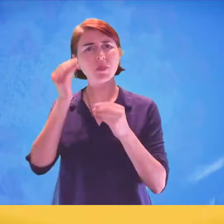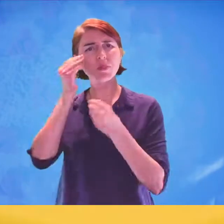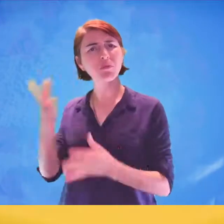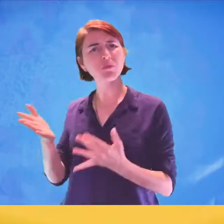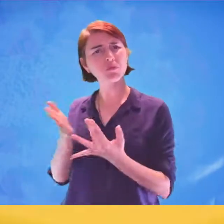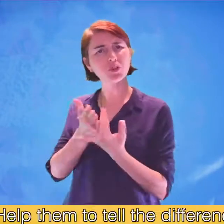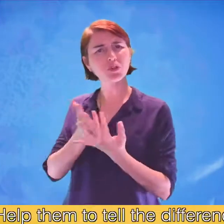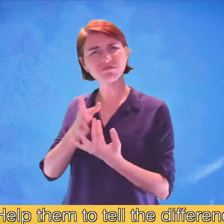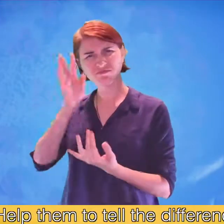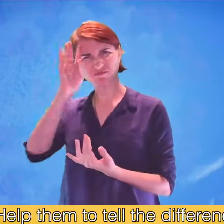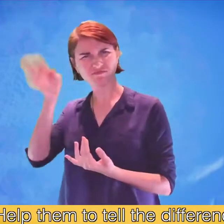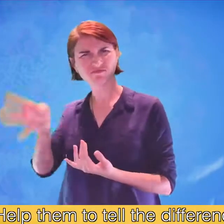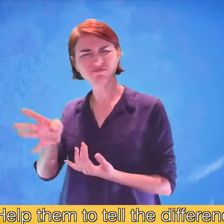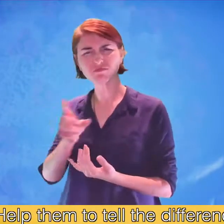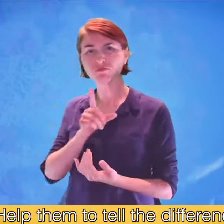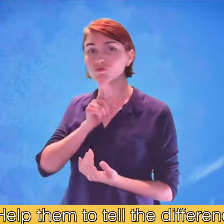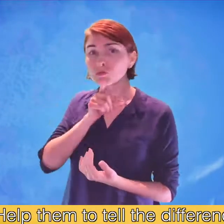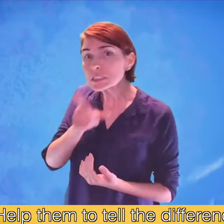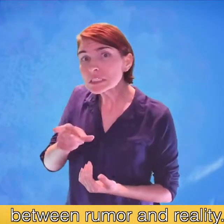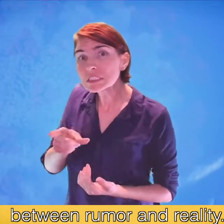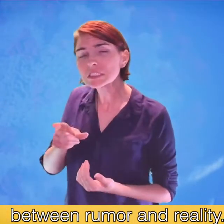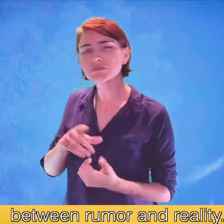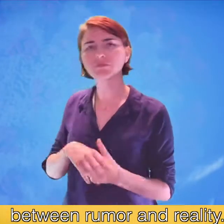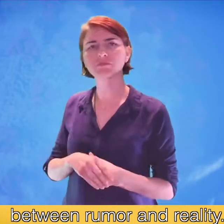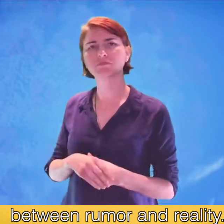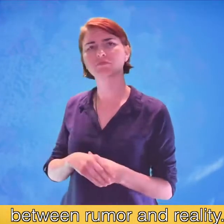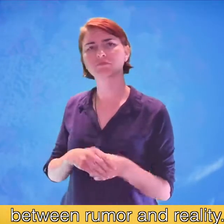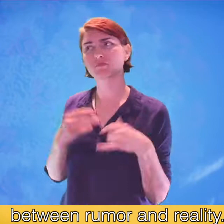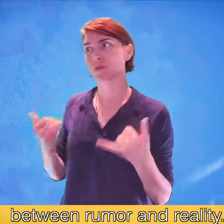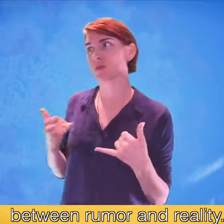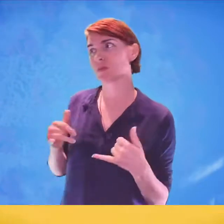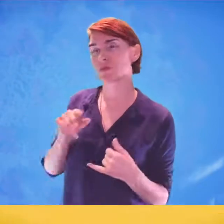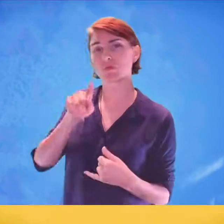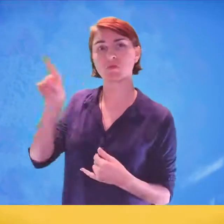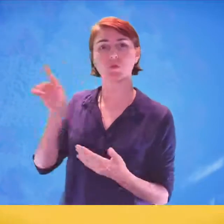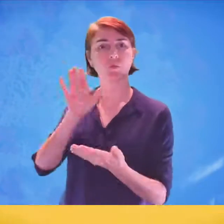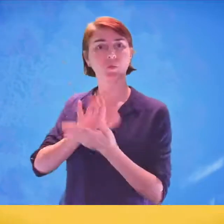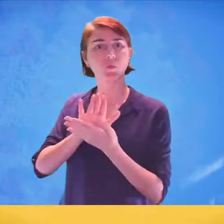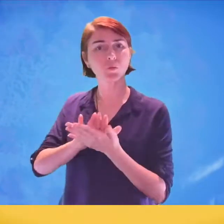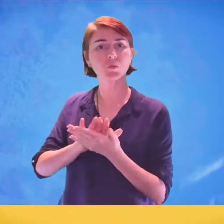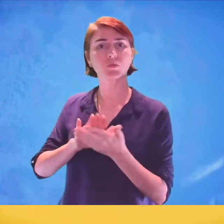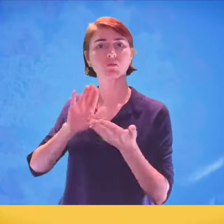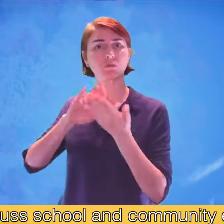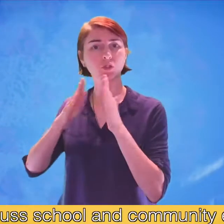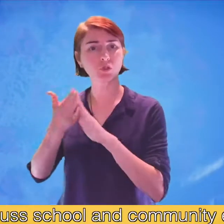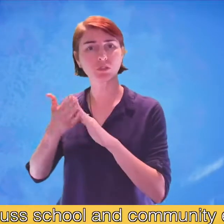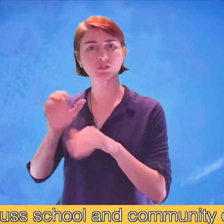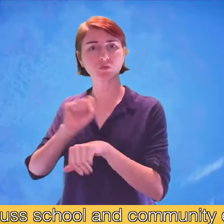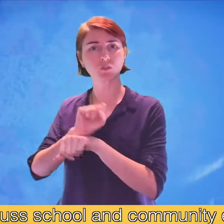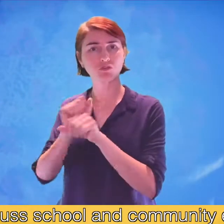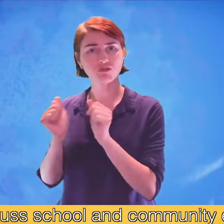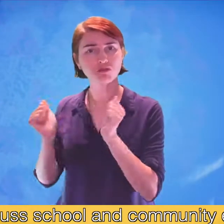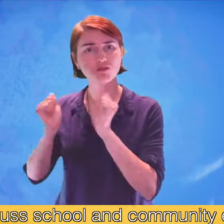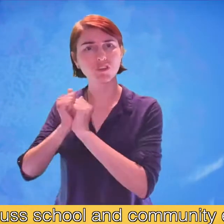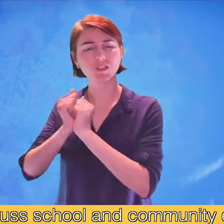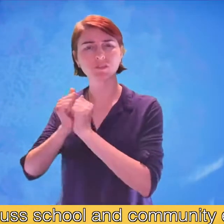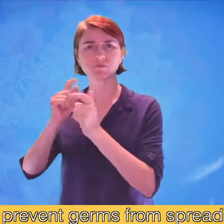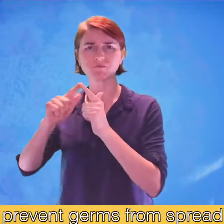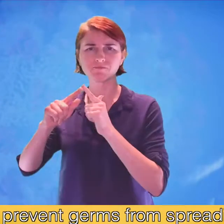help them to tell the difference between rumor and reality discuss school and community efforts to